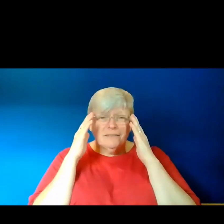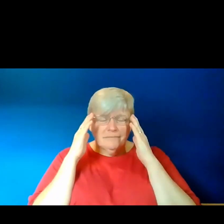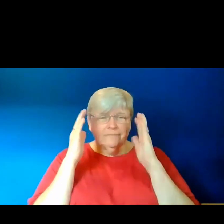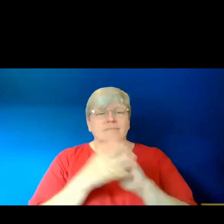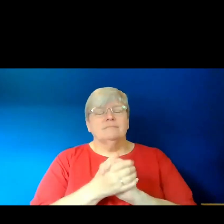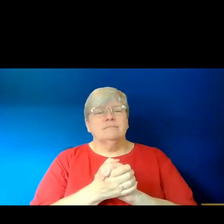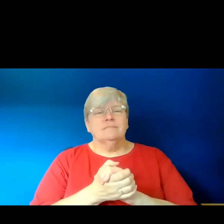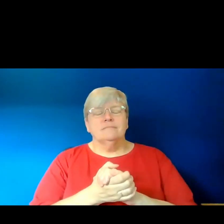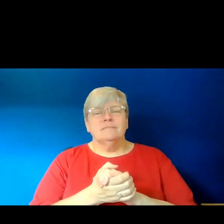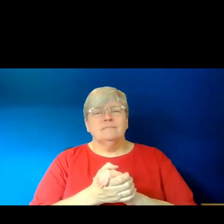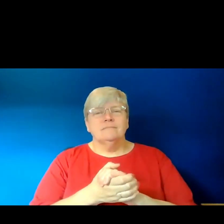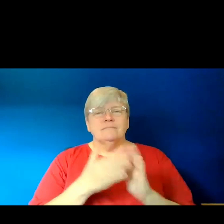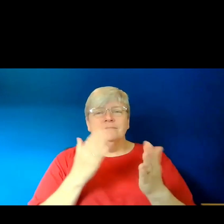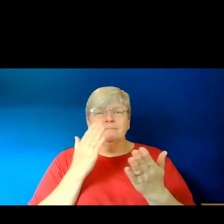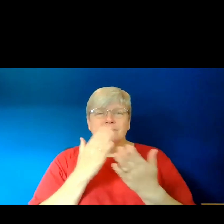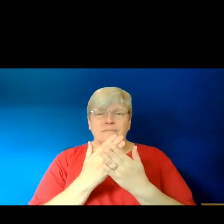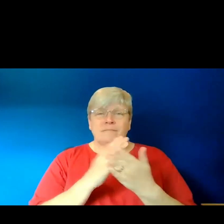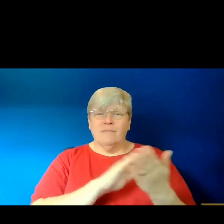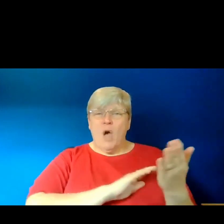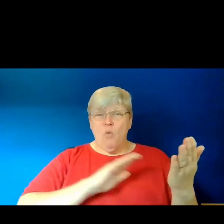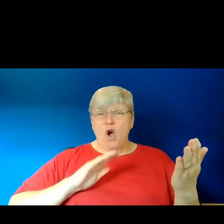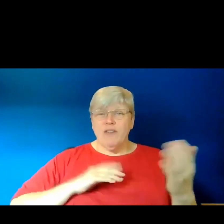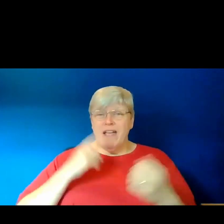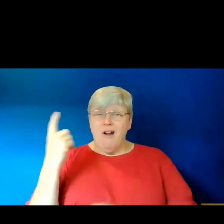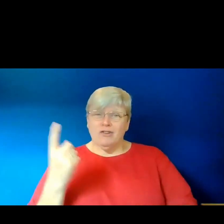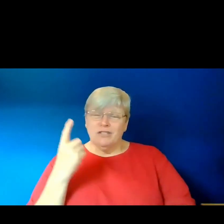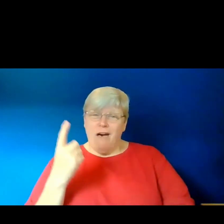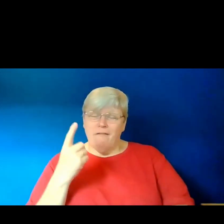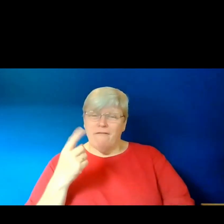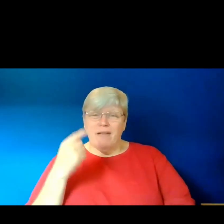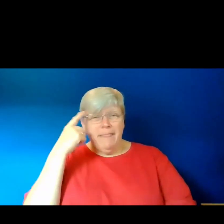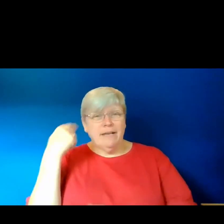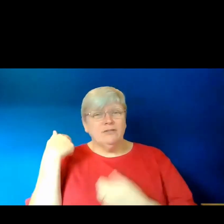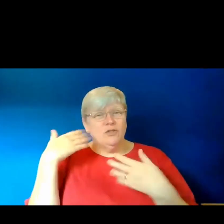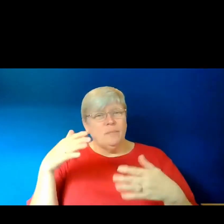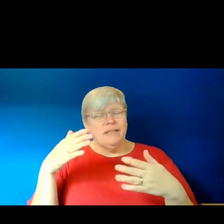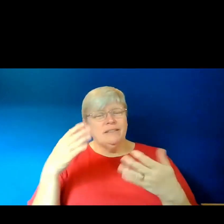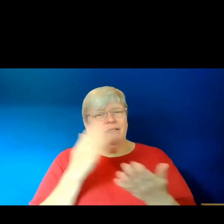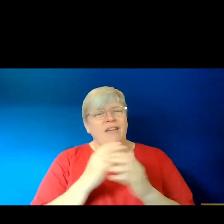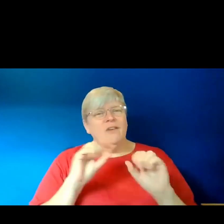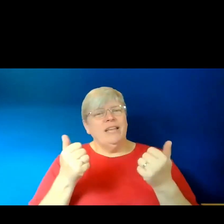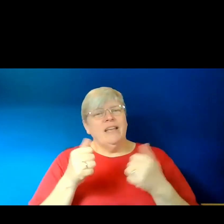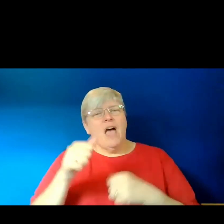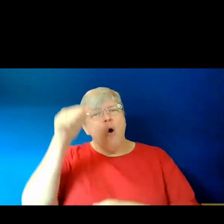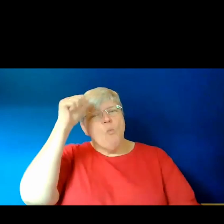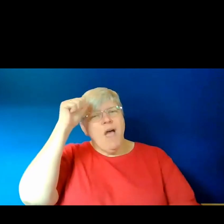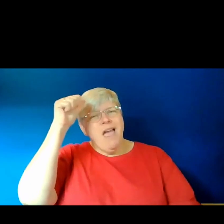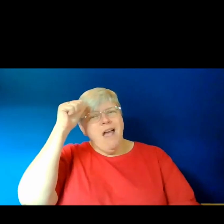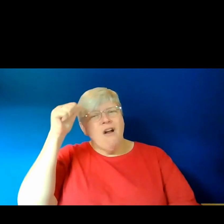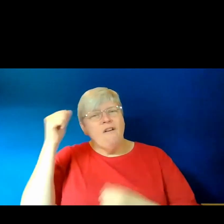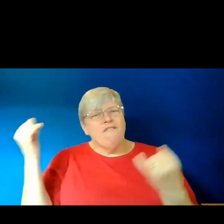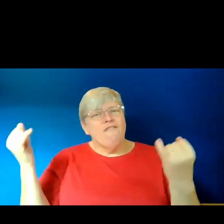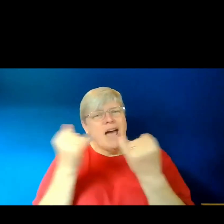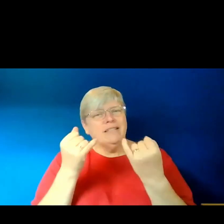And being a warrior, I think she would have been very aware of violence and mortality.